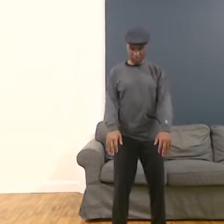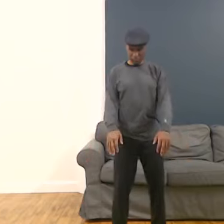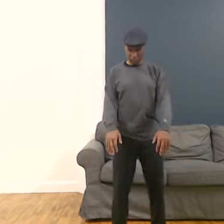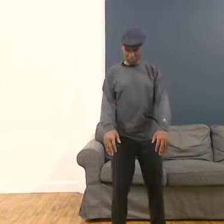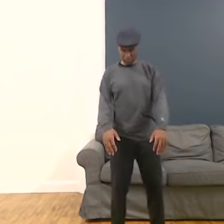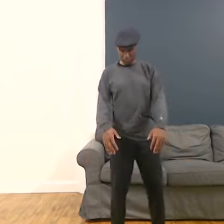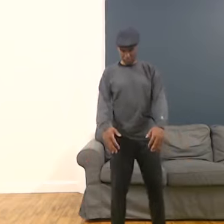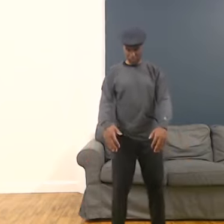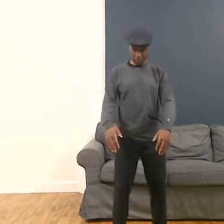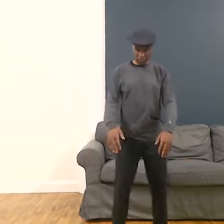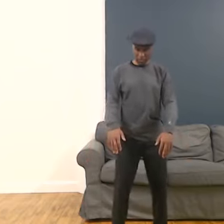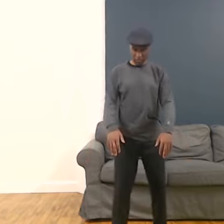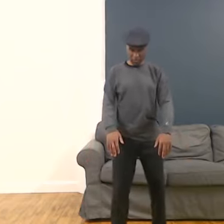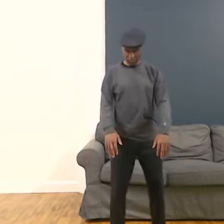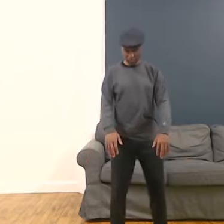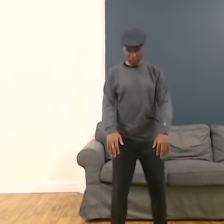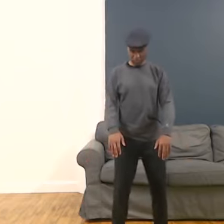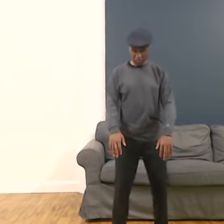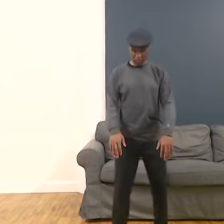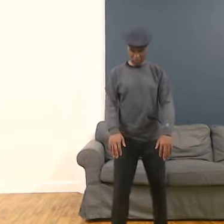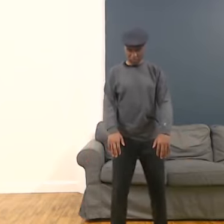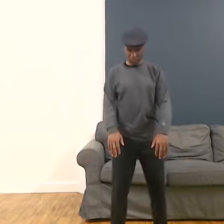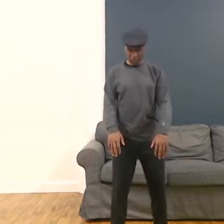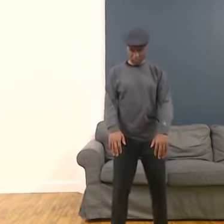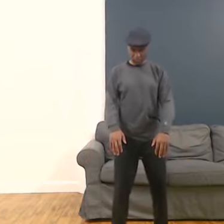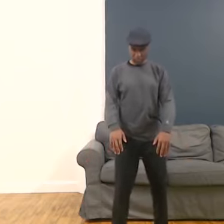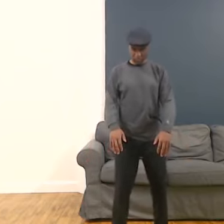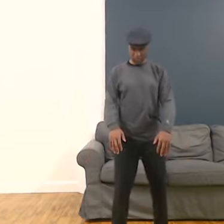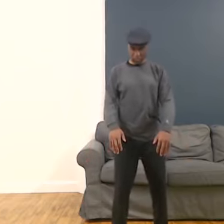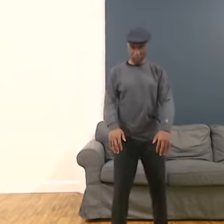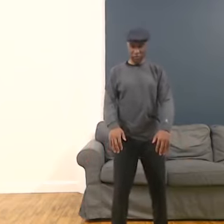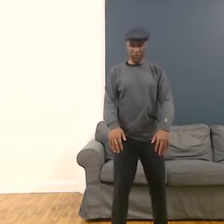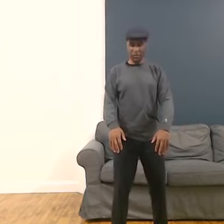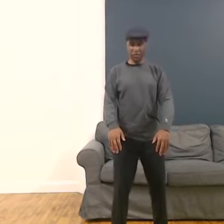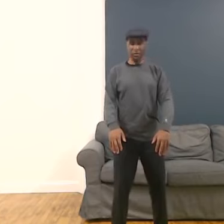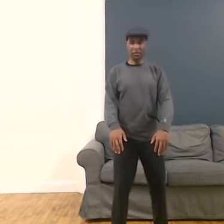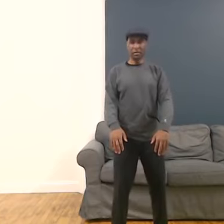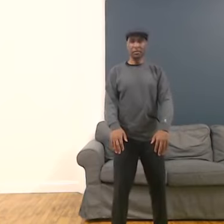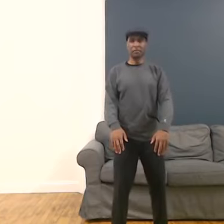facing towards the body, bring them in.